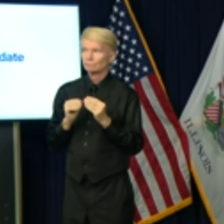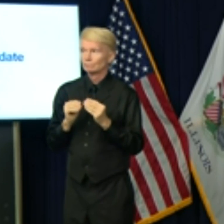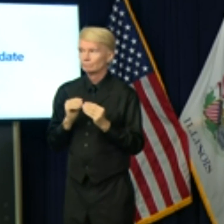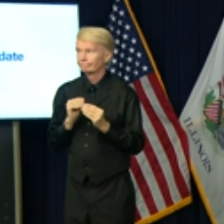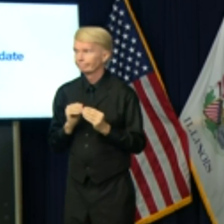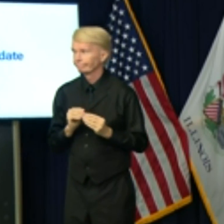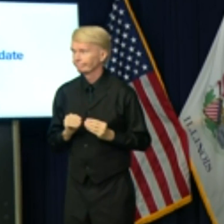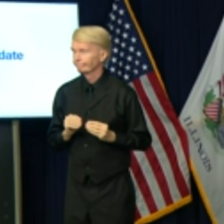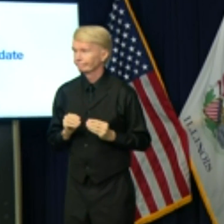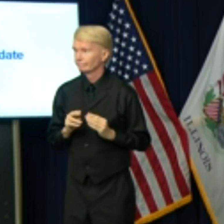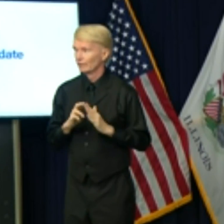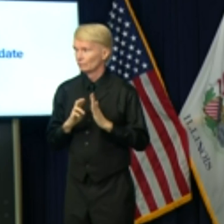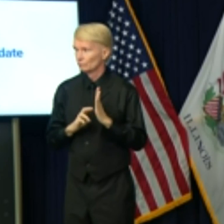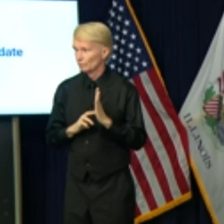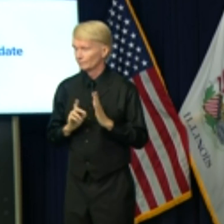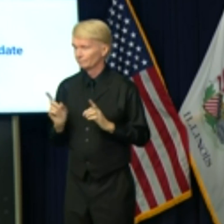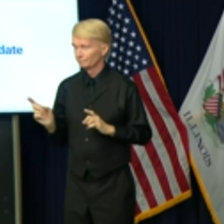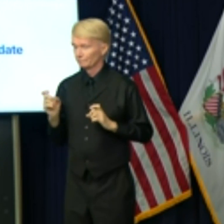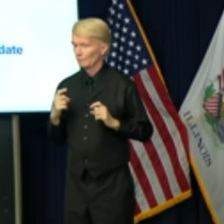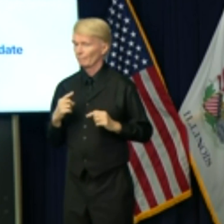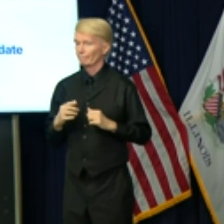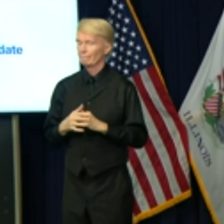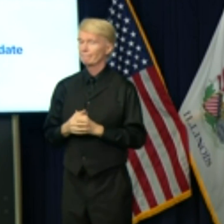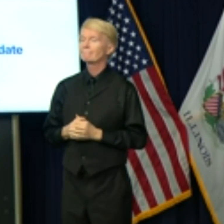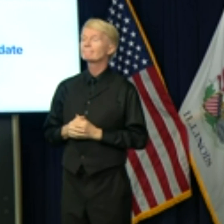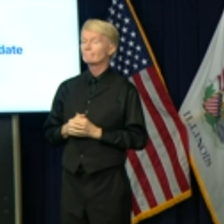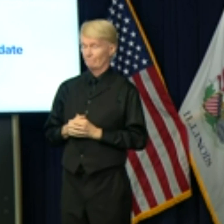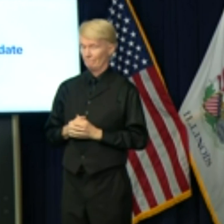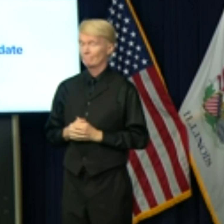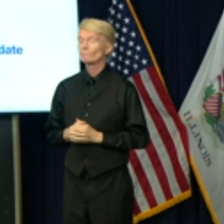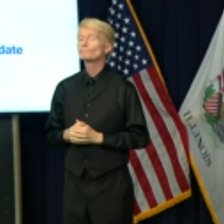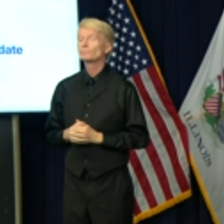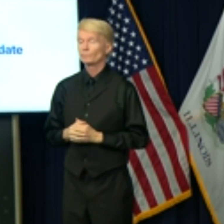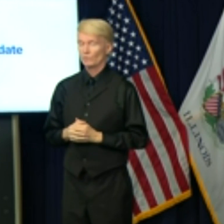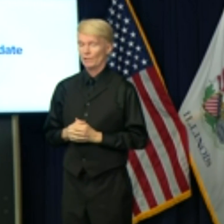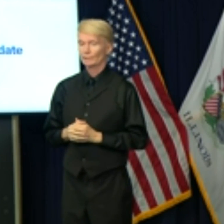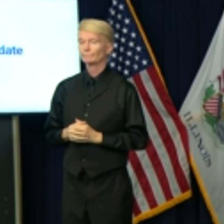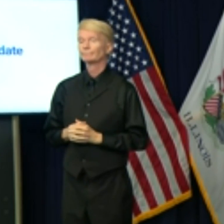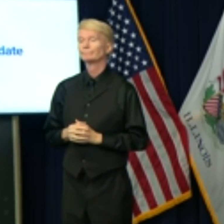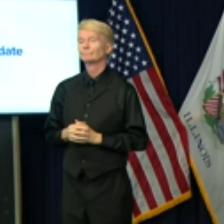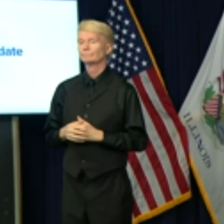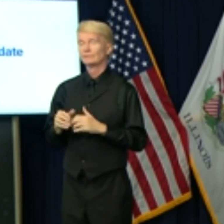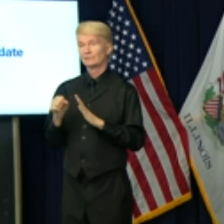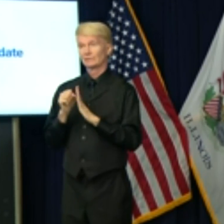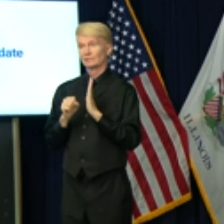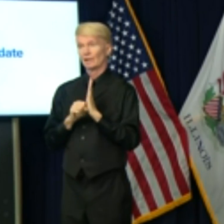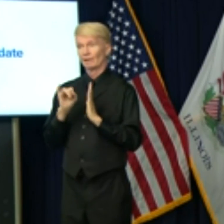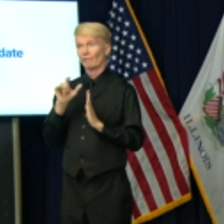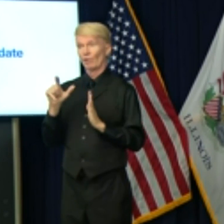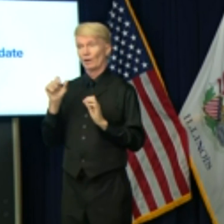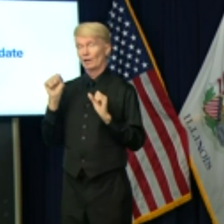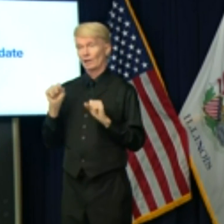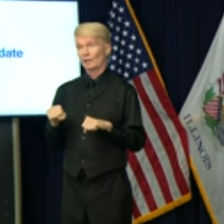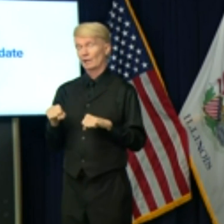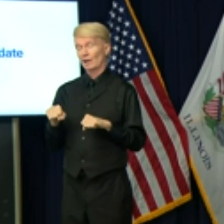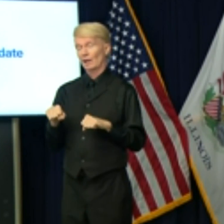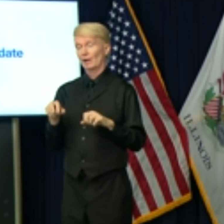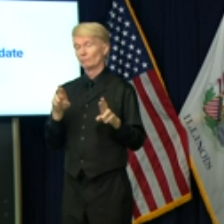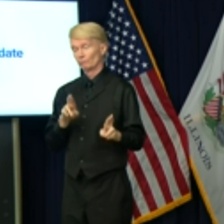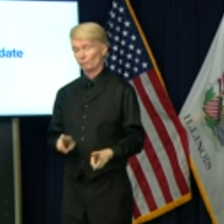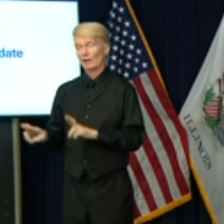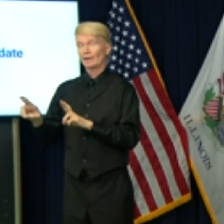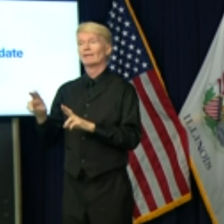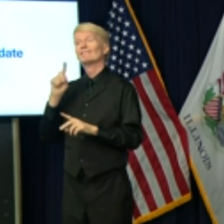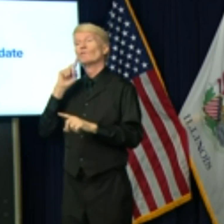Charlie Meyerson at chicagopublicsquare.com. Is the state fully prepared for a surge of demand for testing